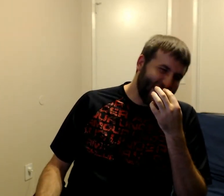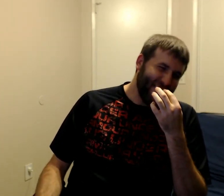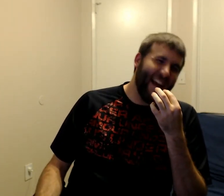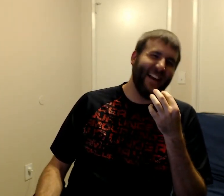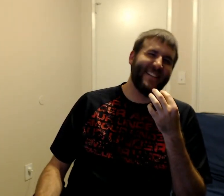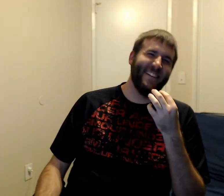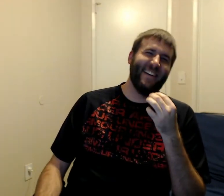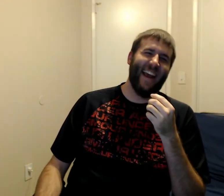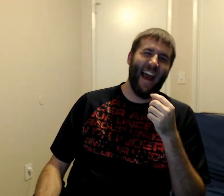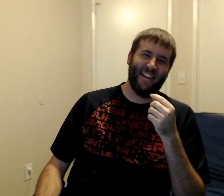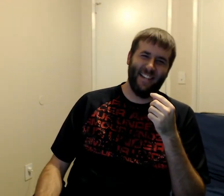special reactions